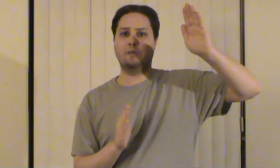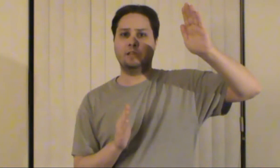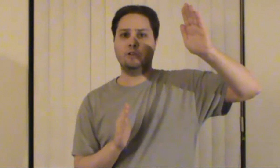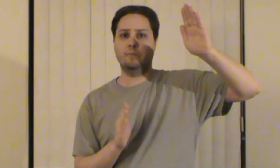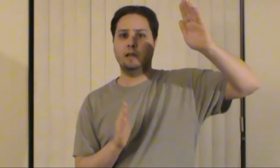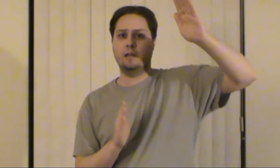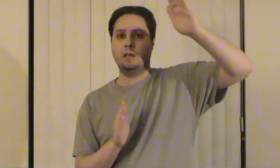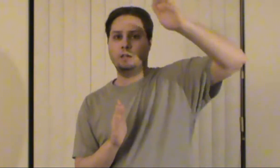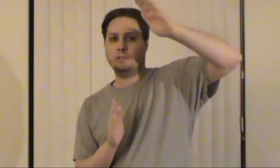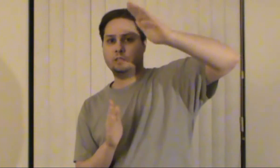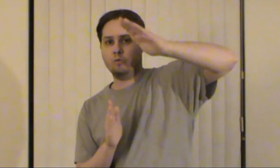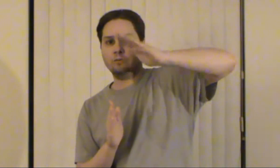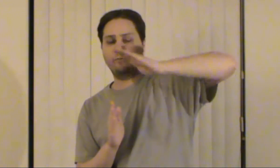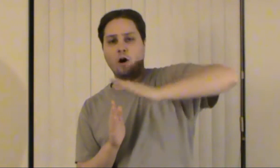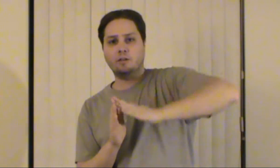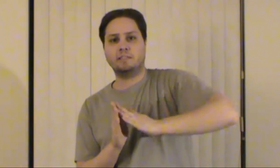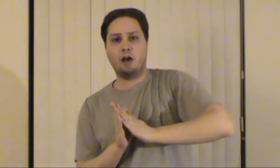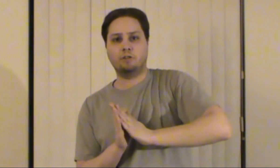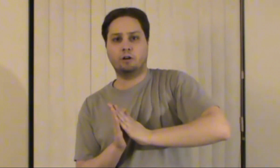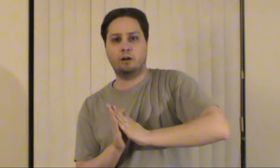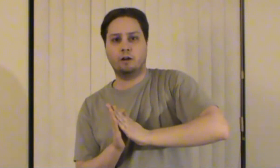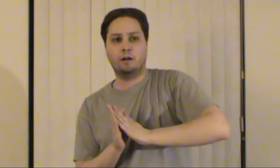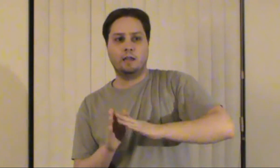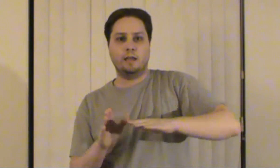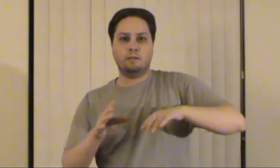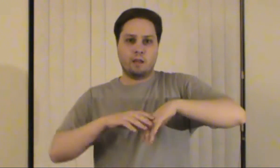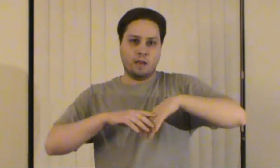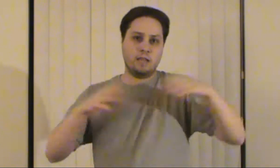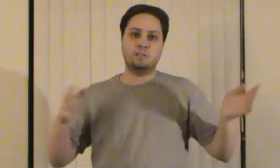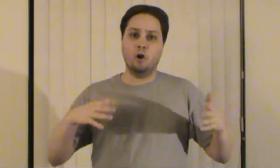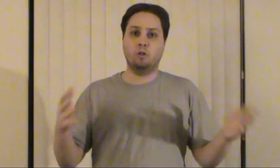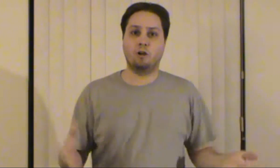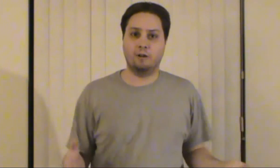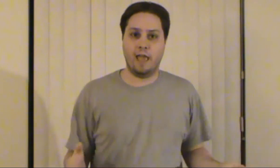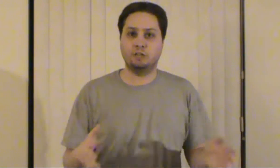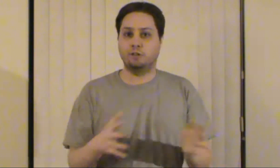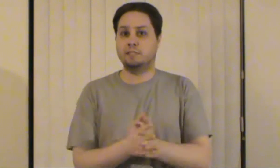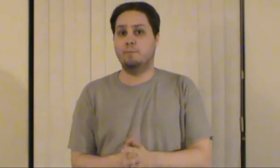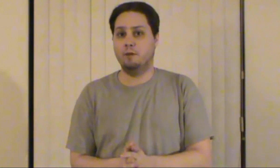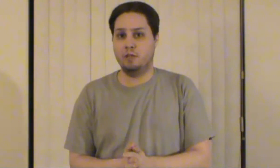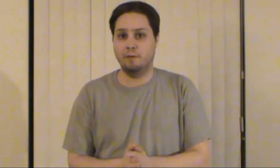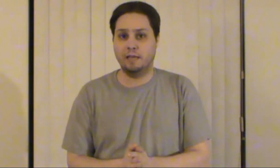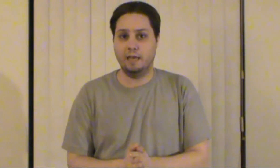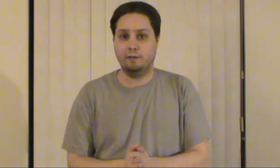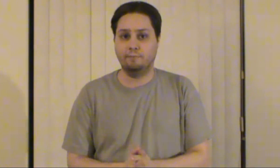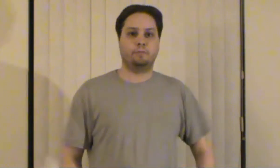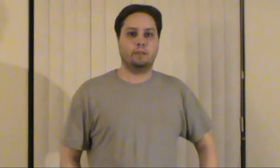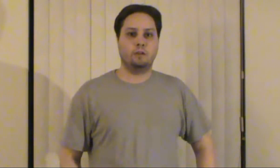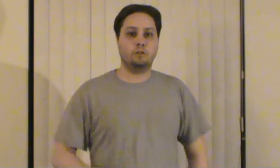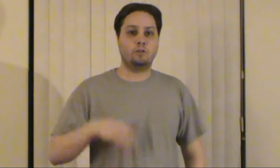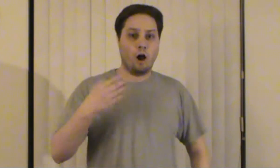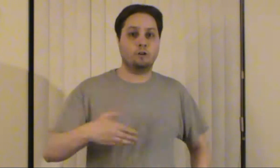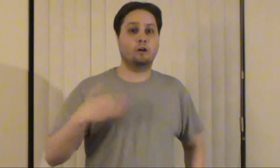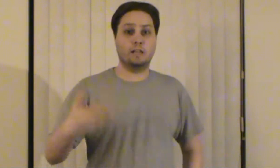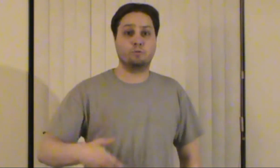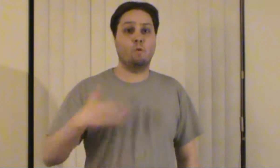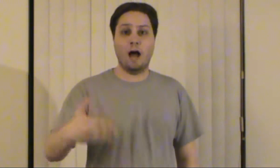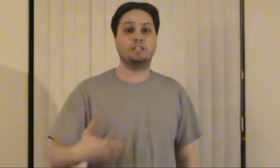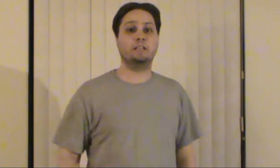love with a human so falls down to her and he's no longer an angel he's going to be human again gardner is watching